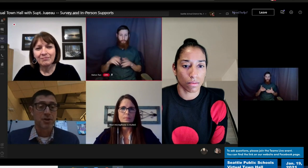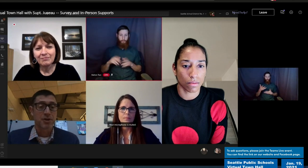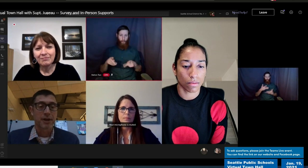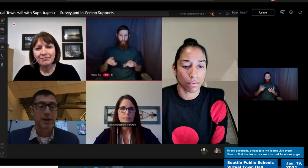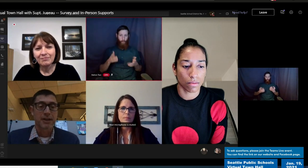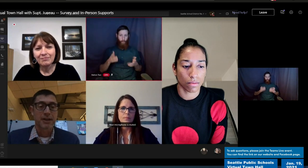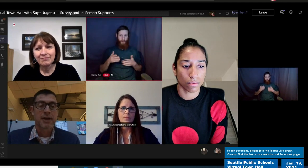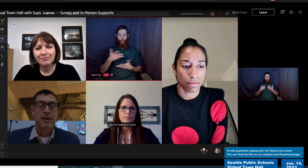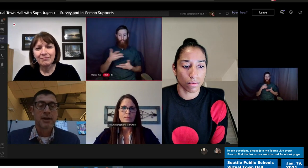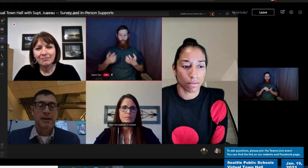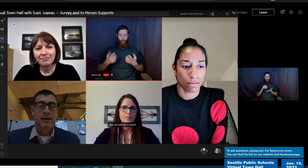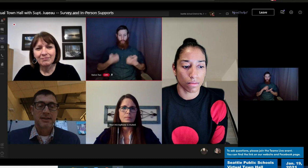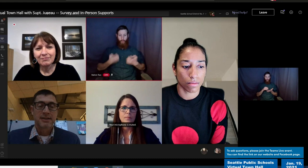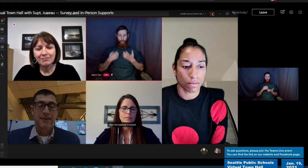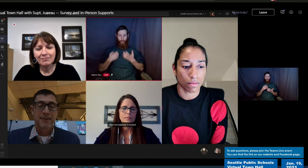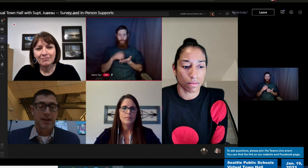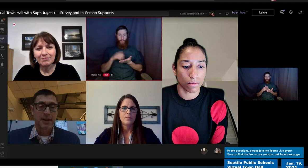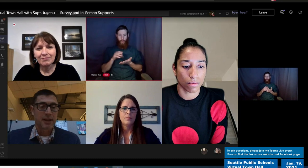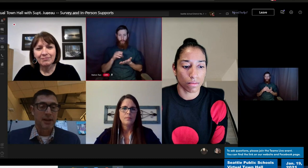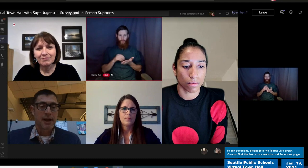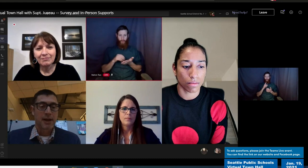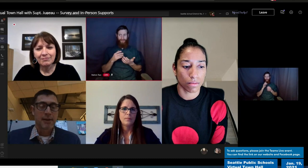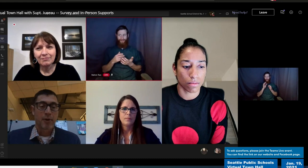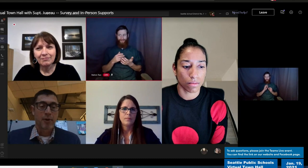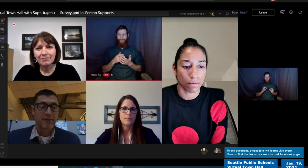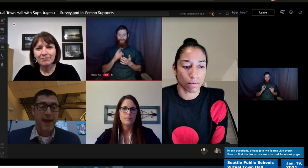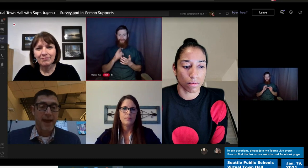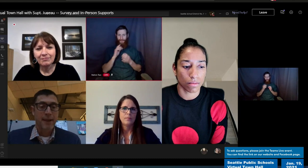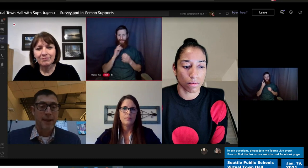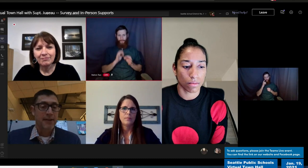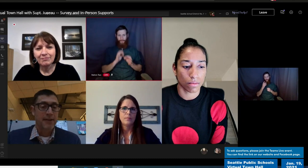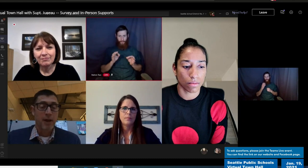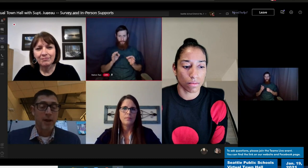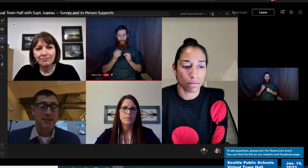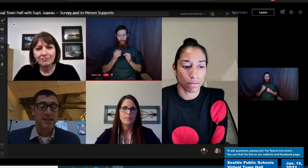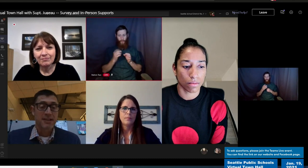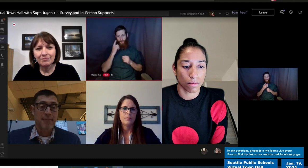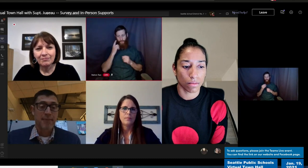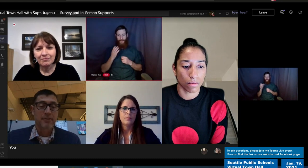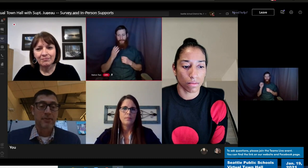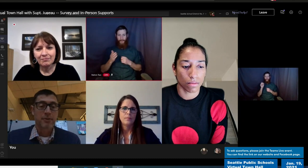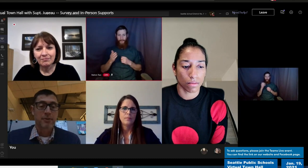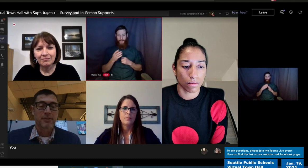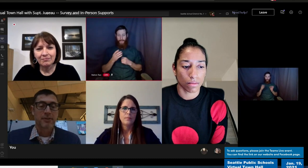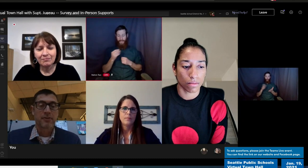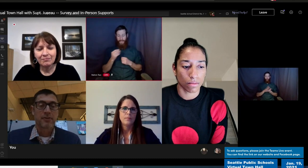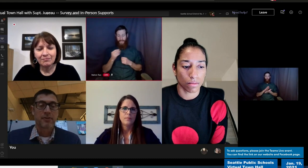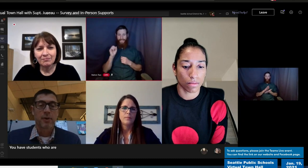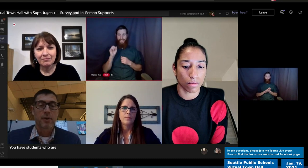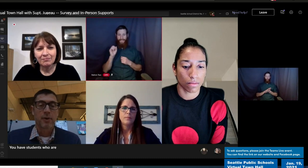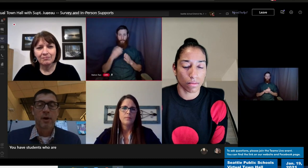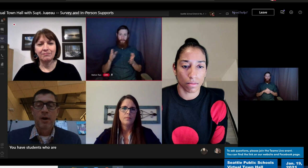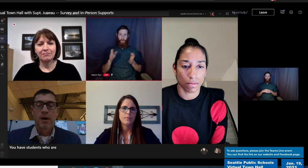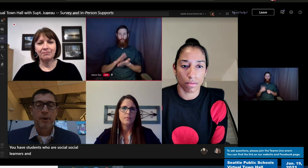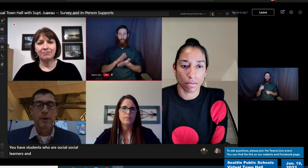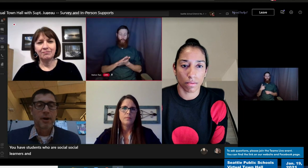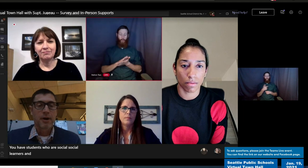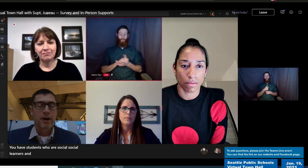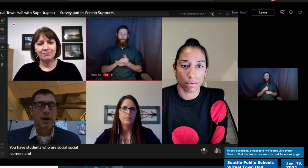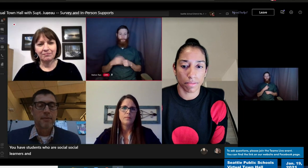is significantly important for them as well as Seattle Public Schools. And so when we're